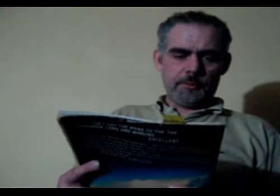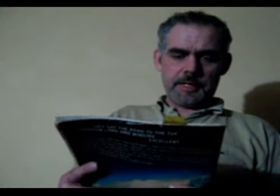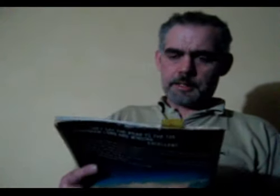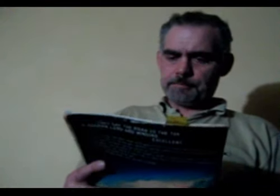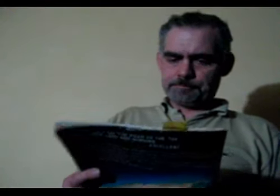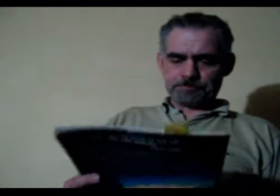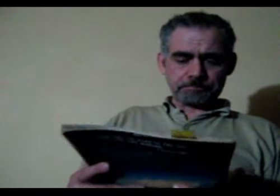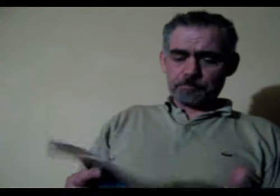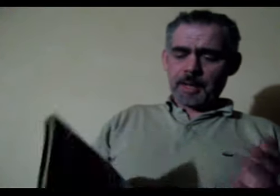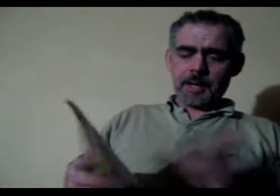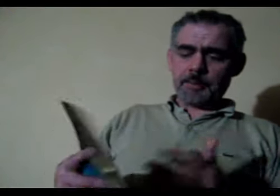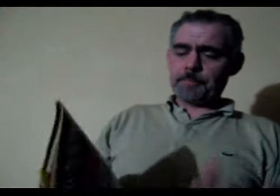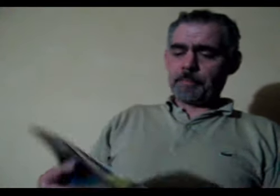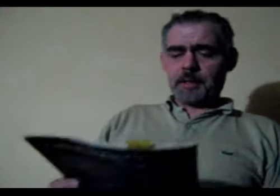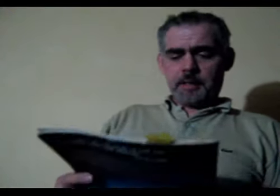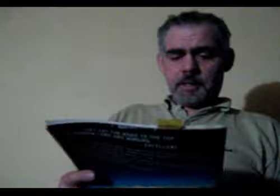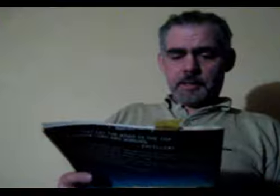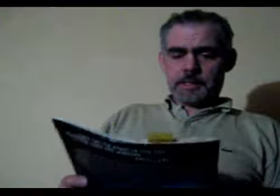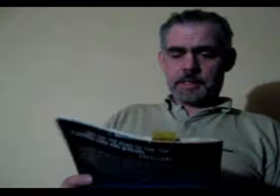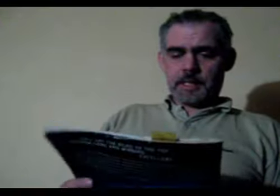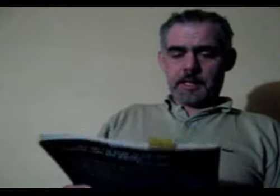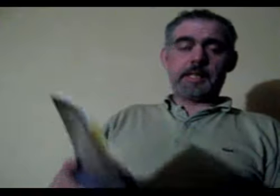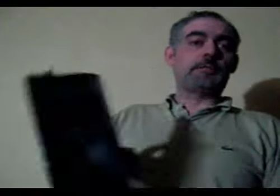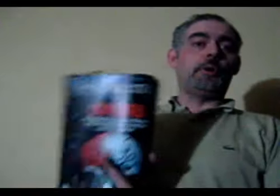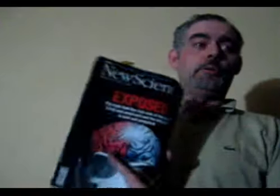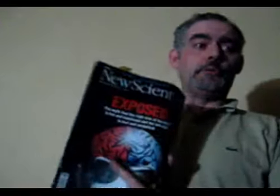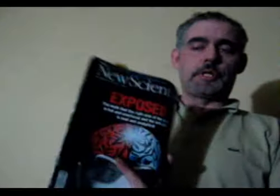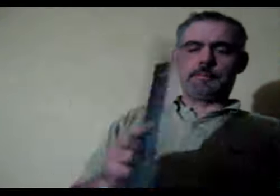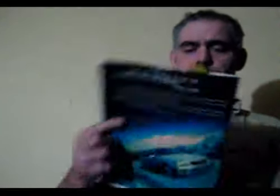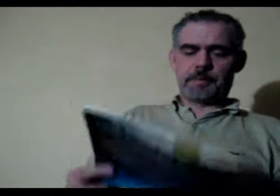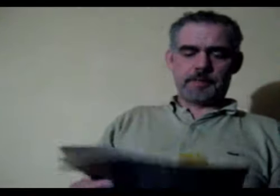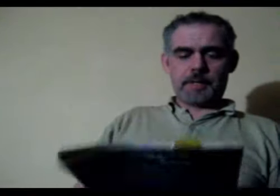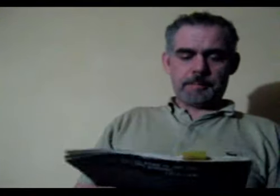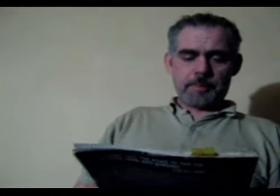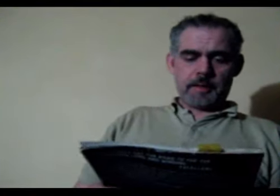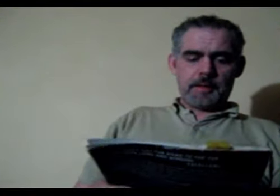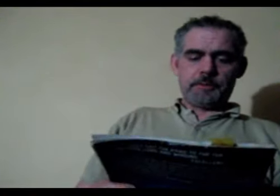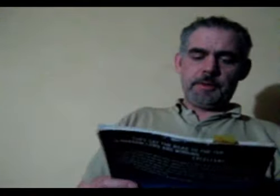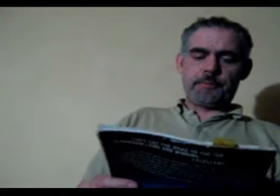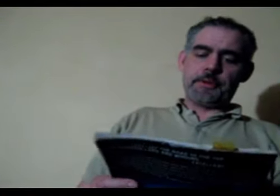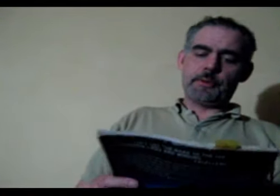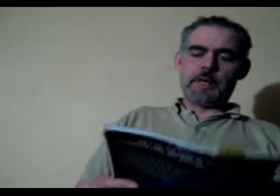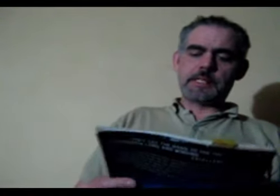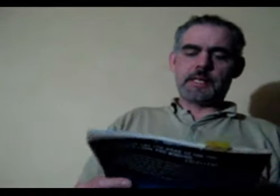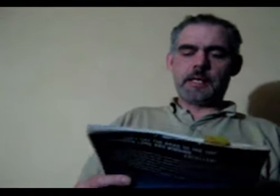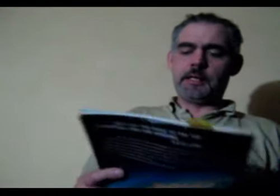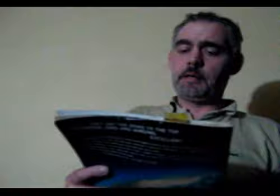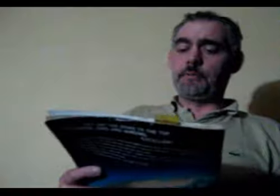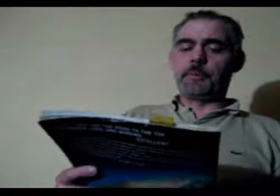went Anyway, this is exposed The myth that the right side of the